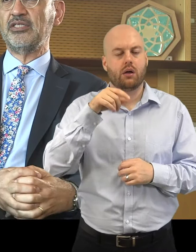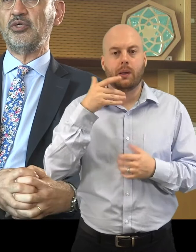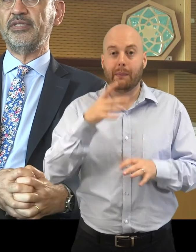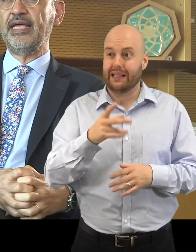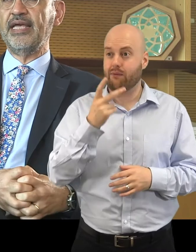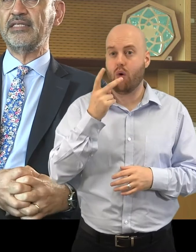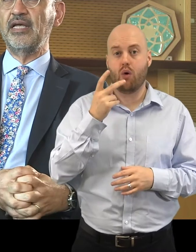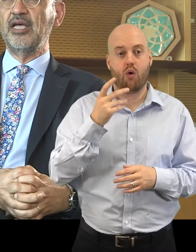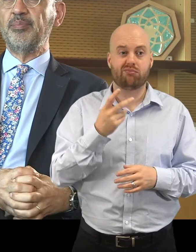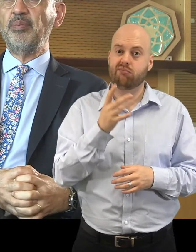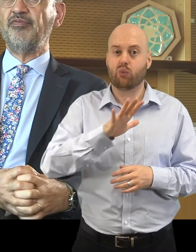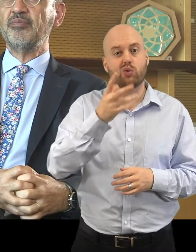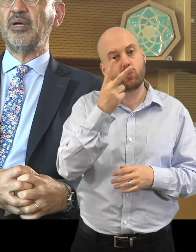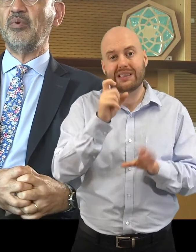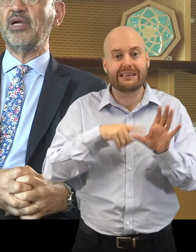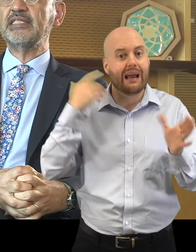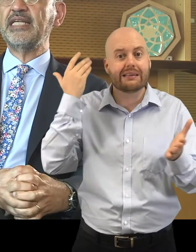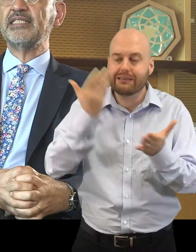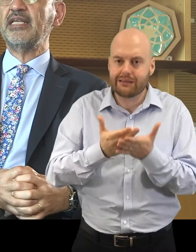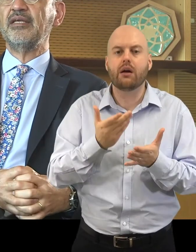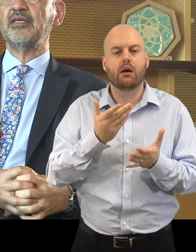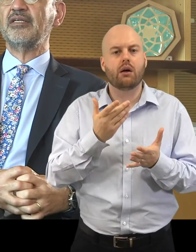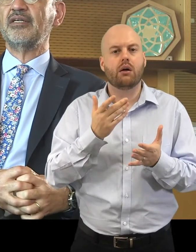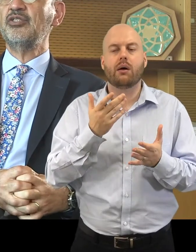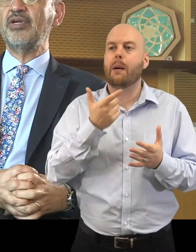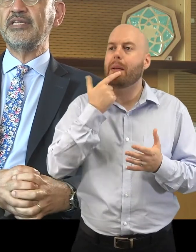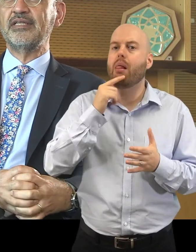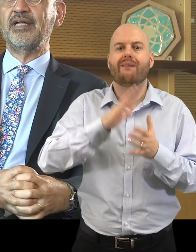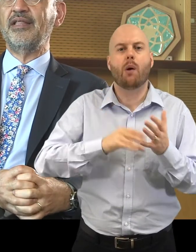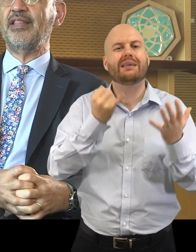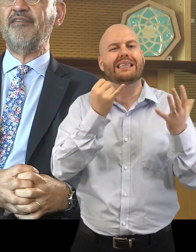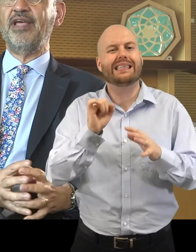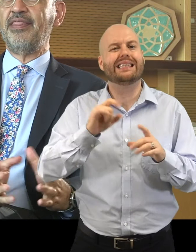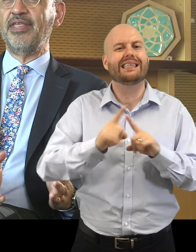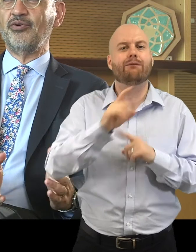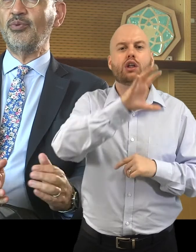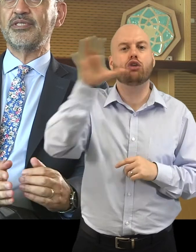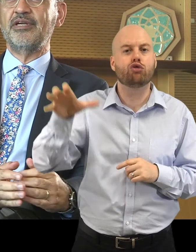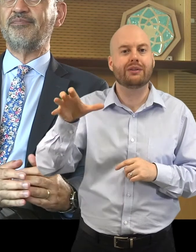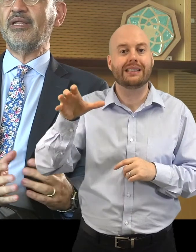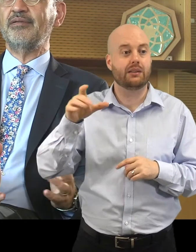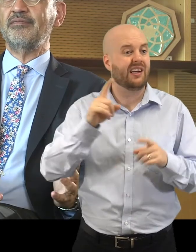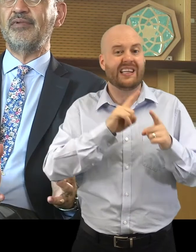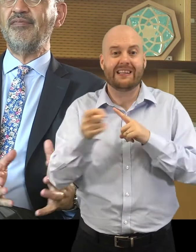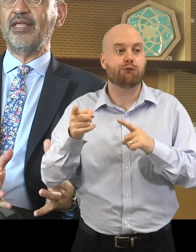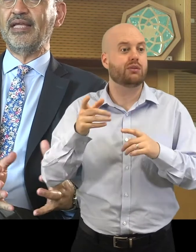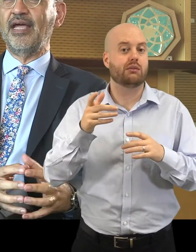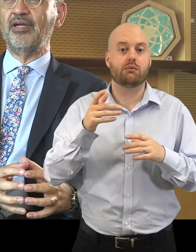two decades, people from some 60 countries and ethnic groups have been living in that area.